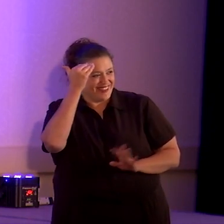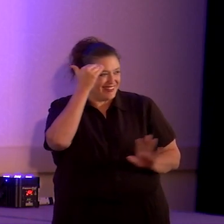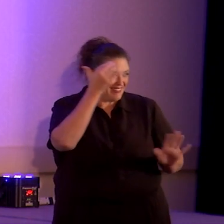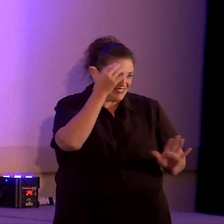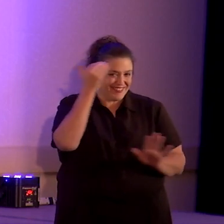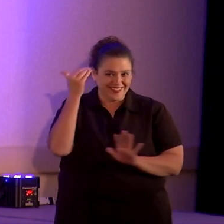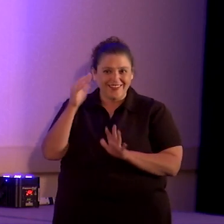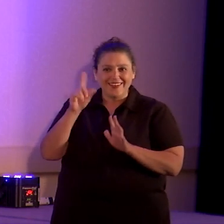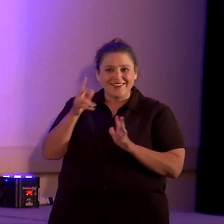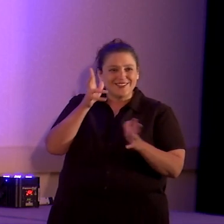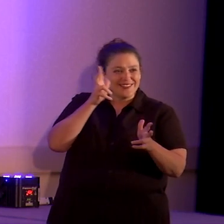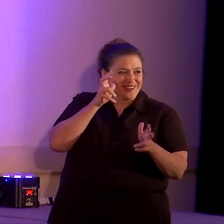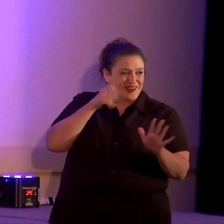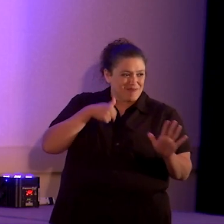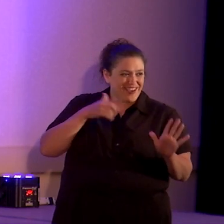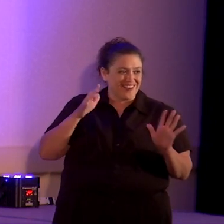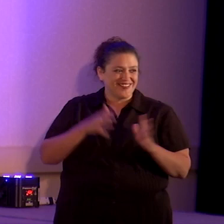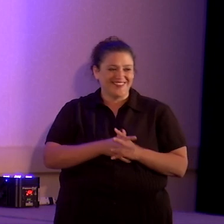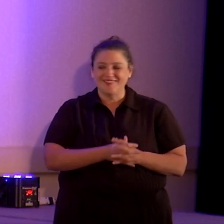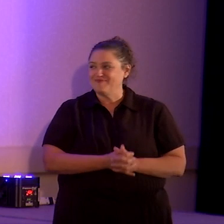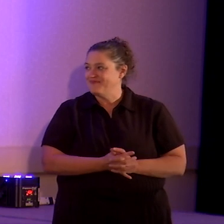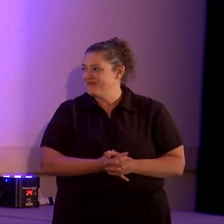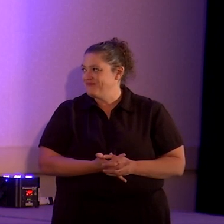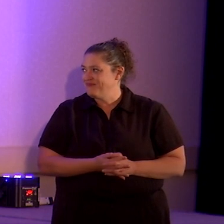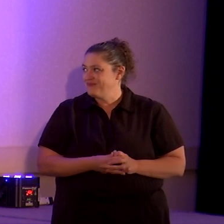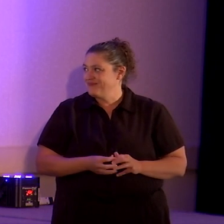Just hear me out. Just hear me out, please.